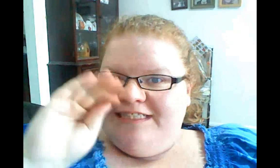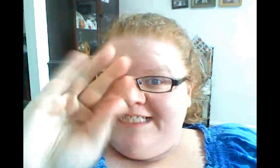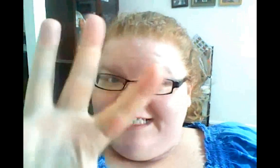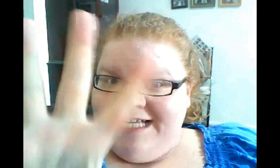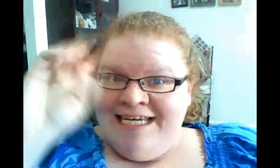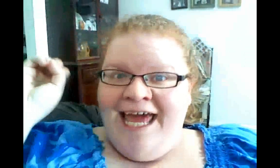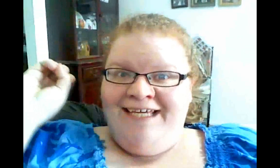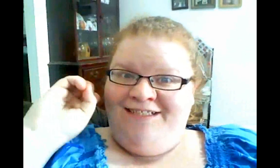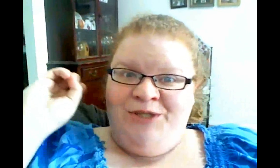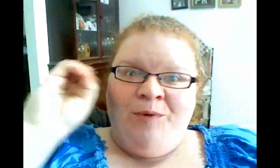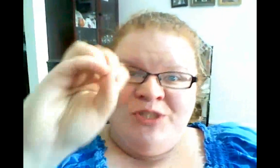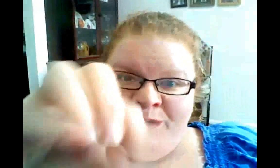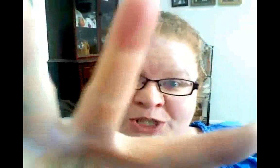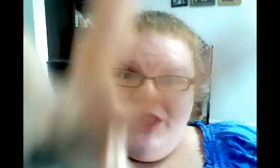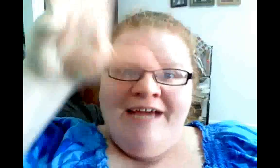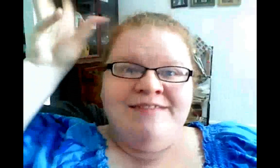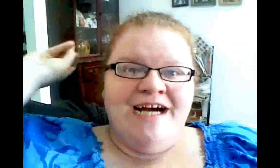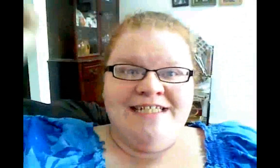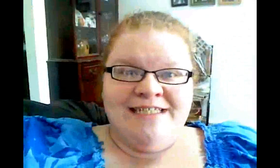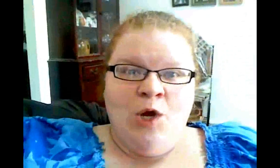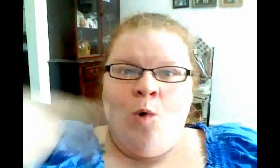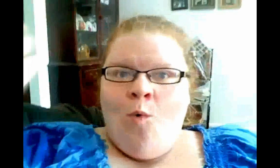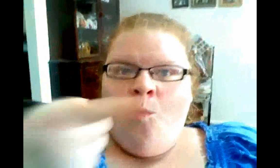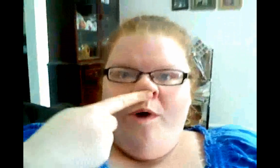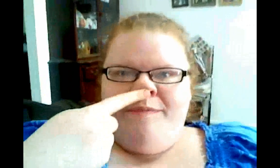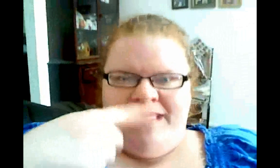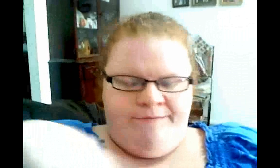It's Sunday. You're watching Project Life Size with me.